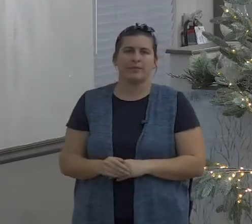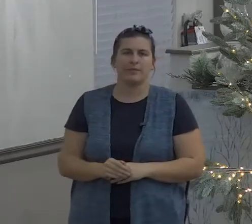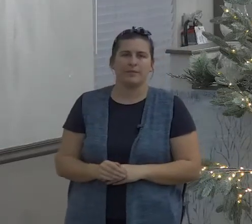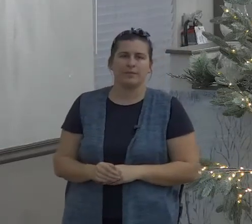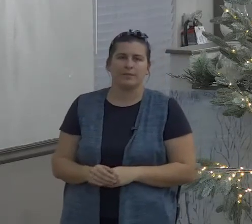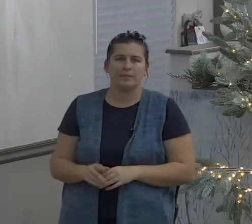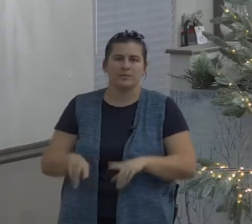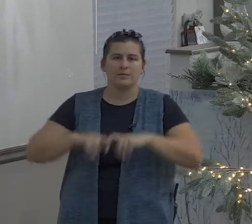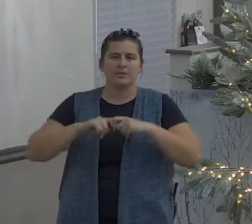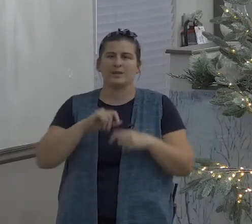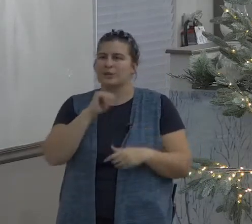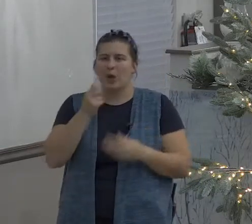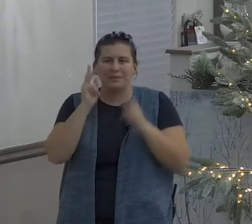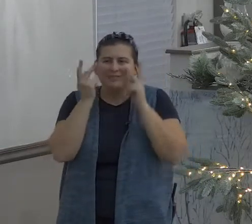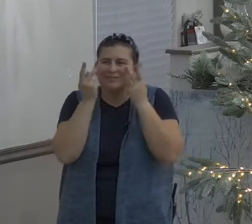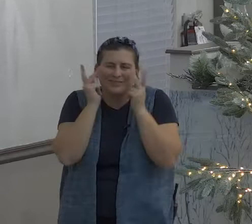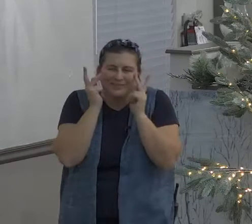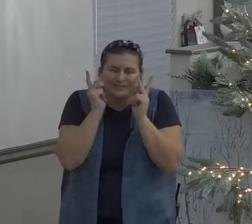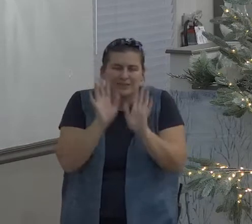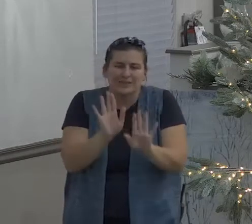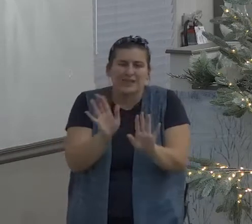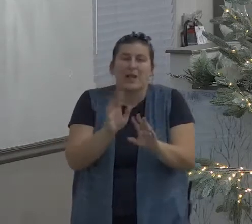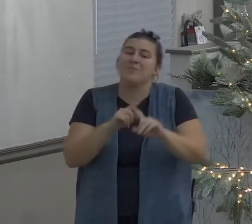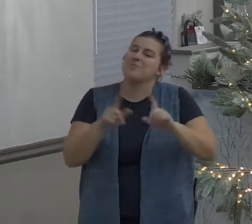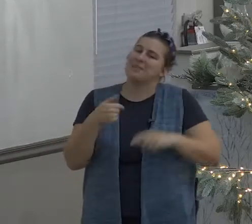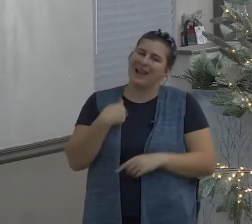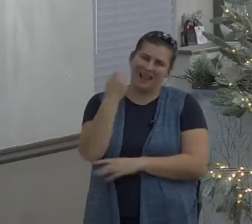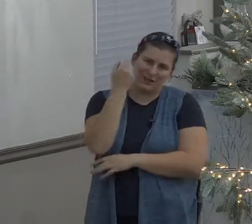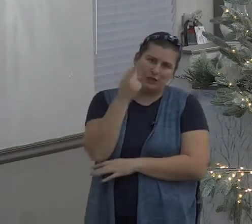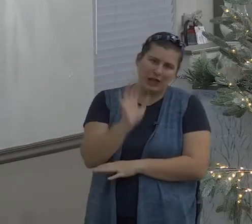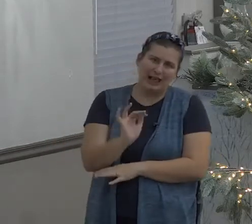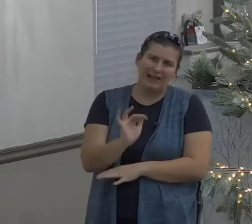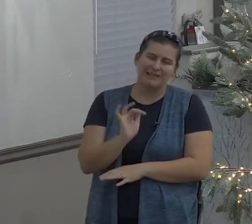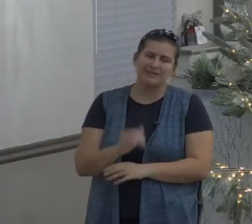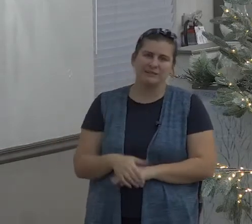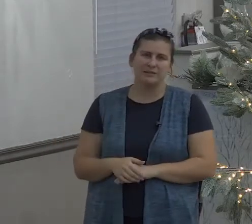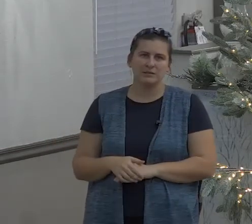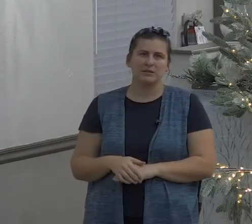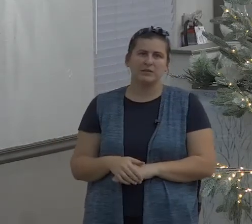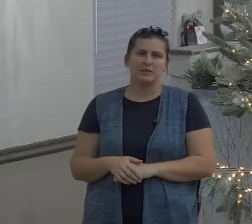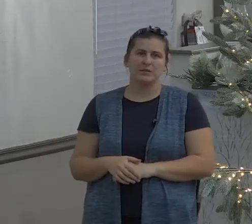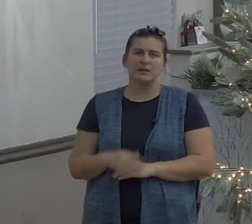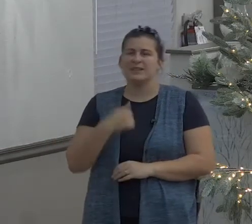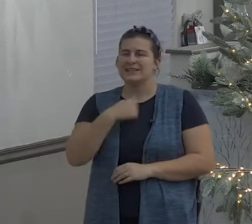anxious for nothing but in everything by prayer and supplication let your request be made own unto God